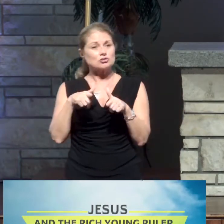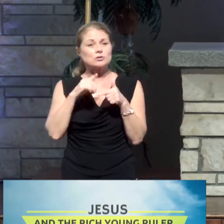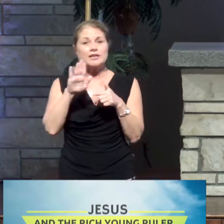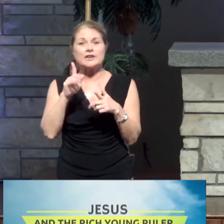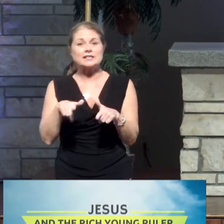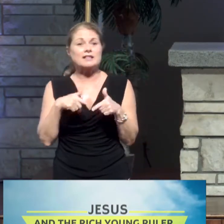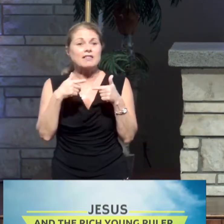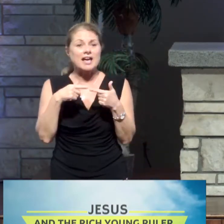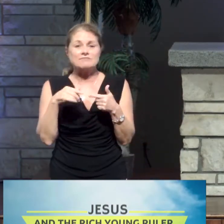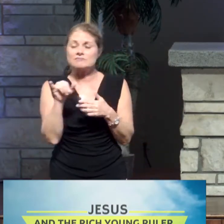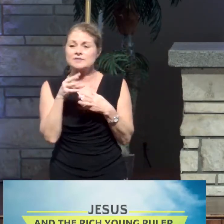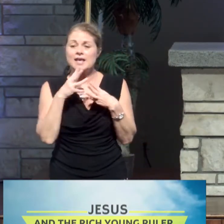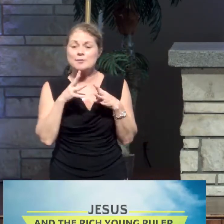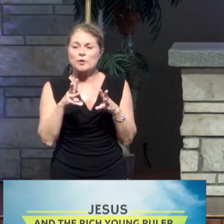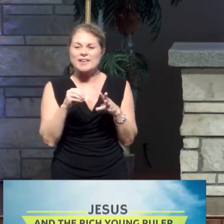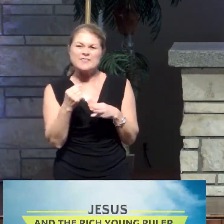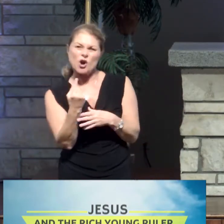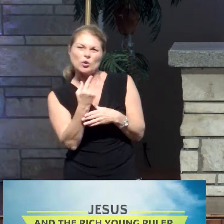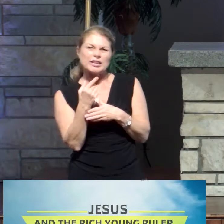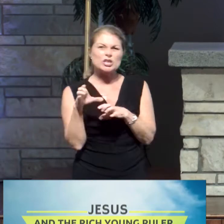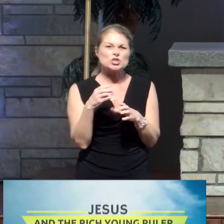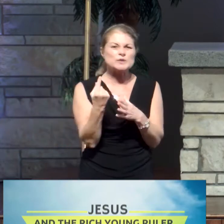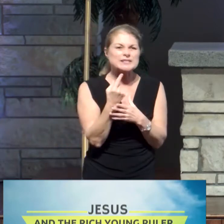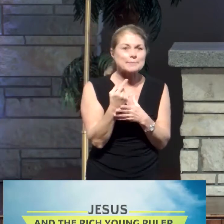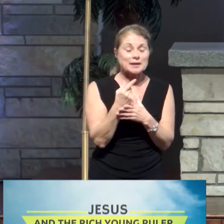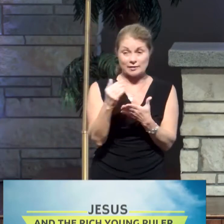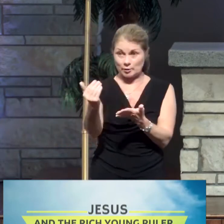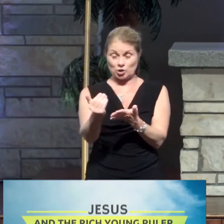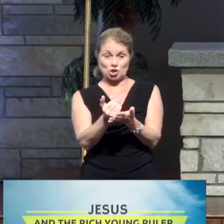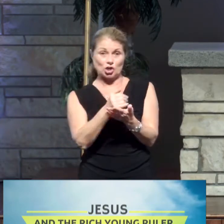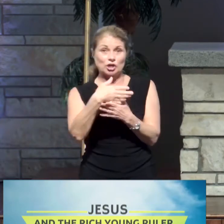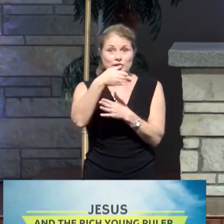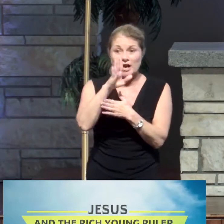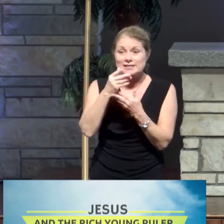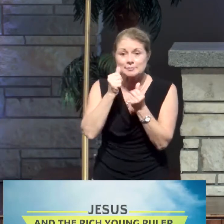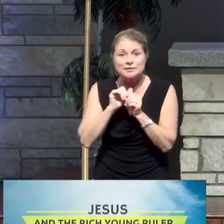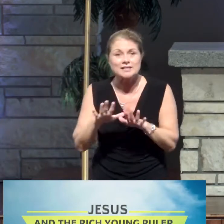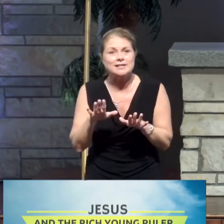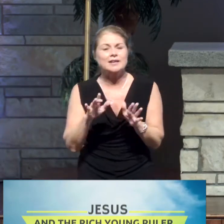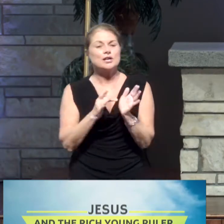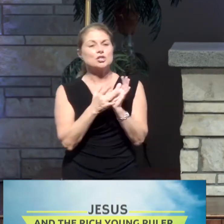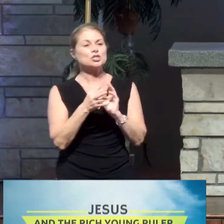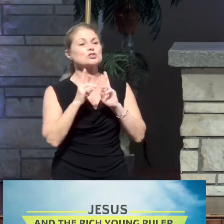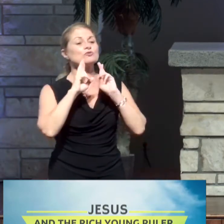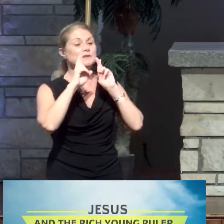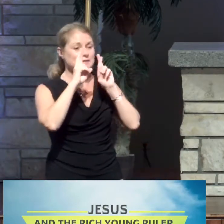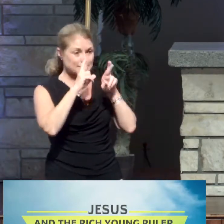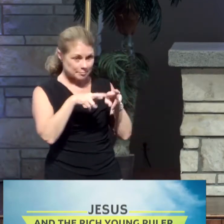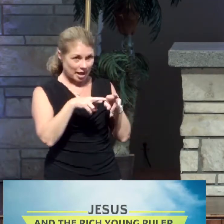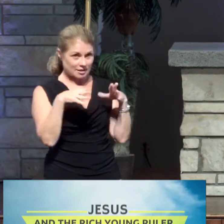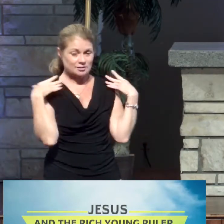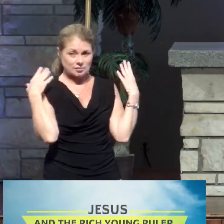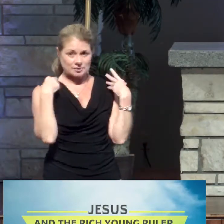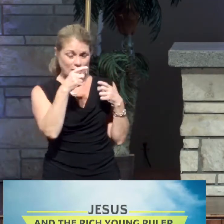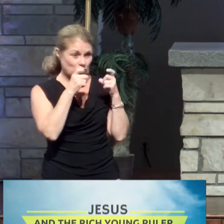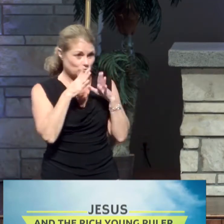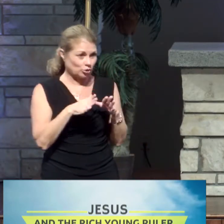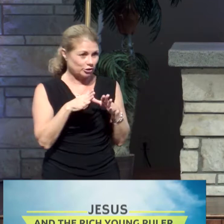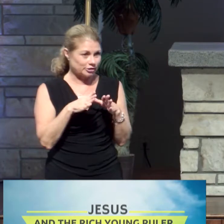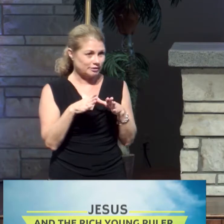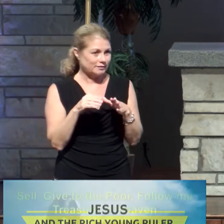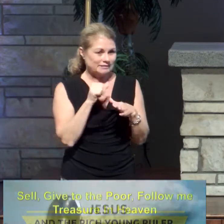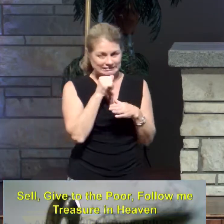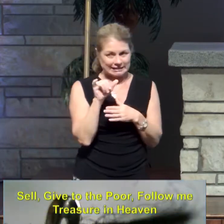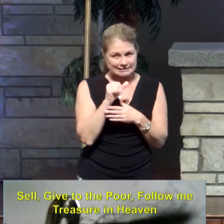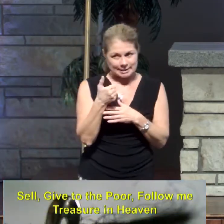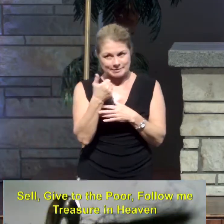life the way he's living it. If only he could do something, then he would earn God's favor. Jesus responds to this young rich ruler unlike anyone else he responded to.